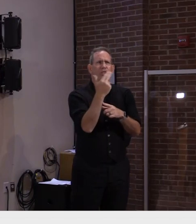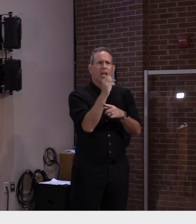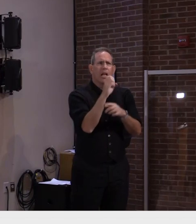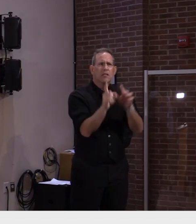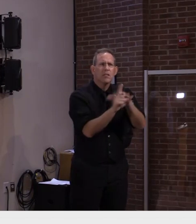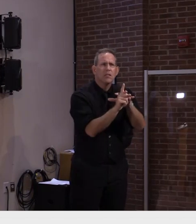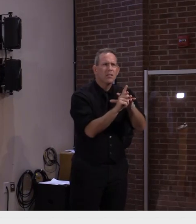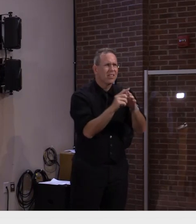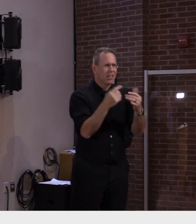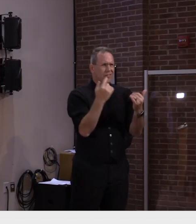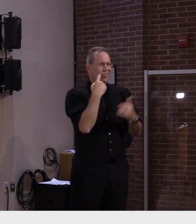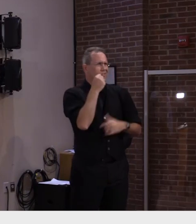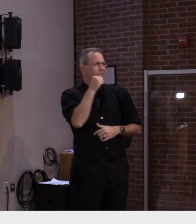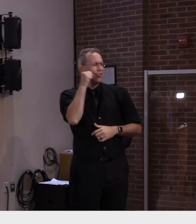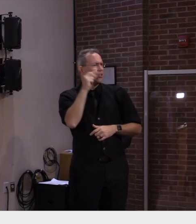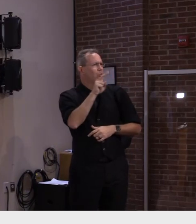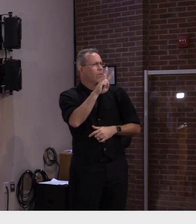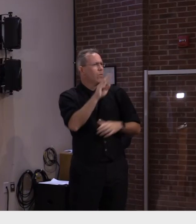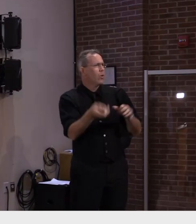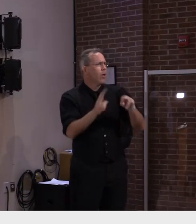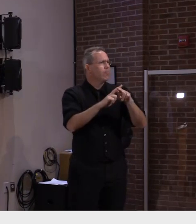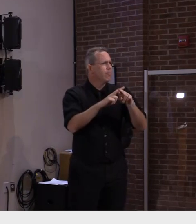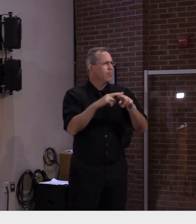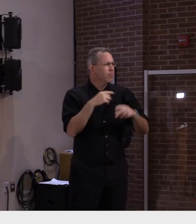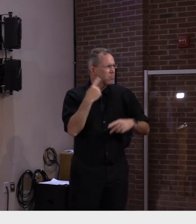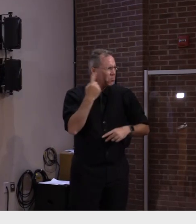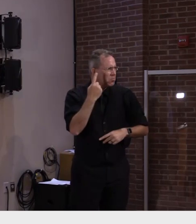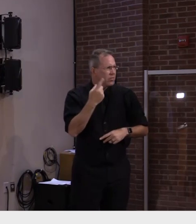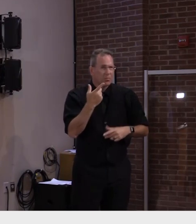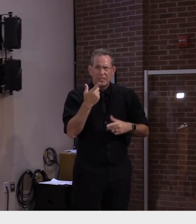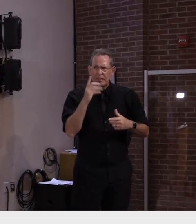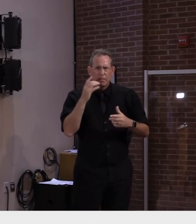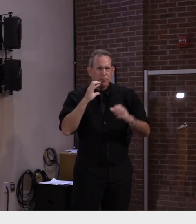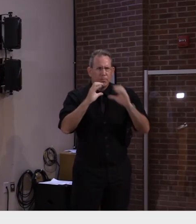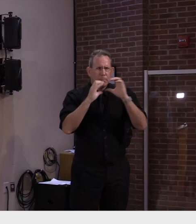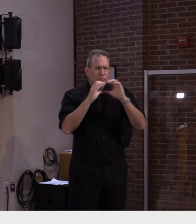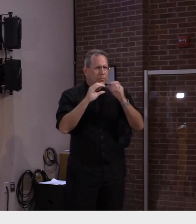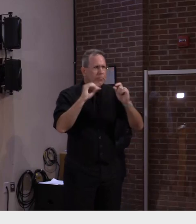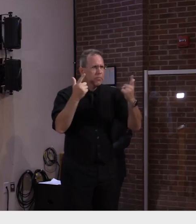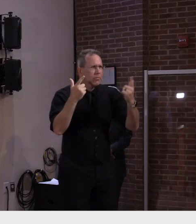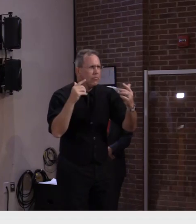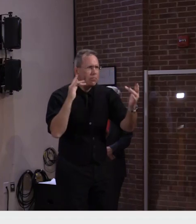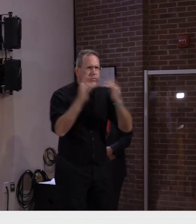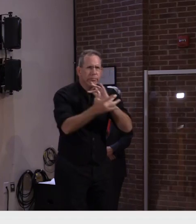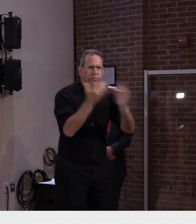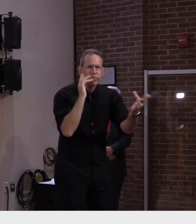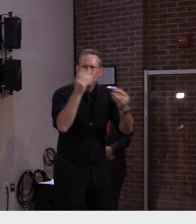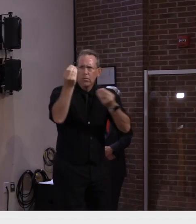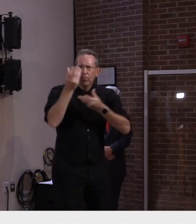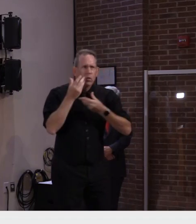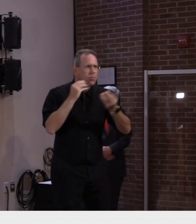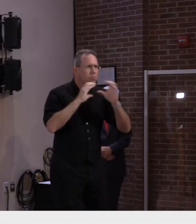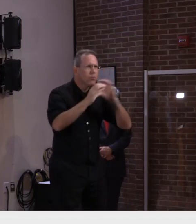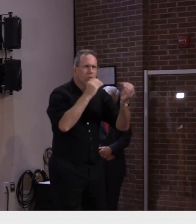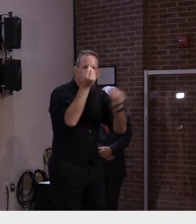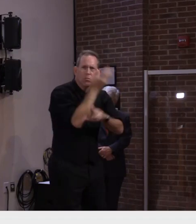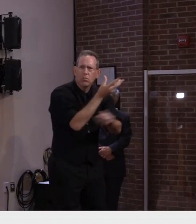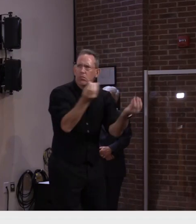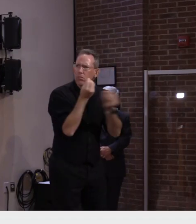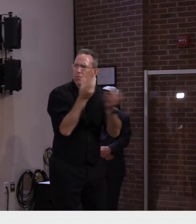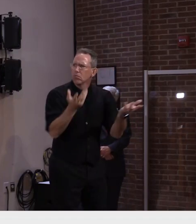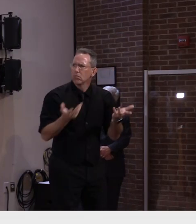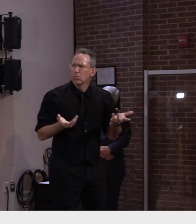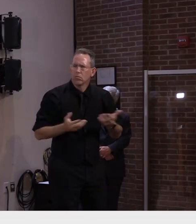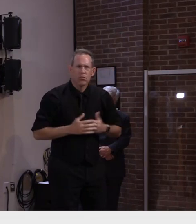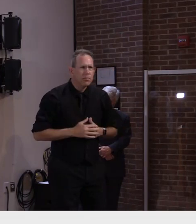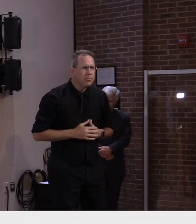they don't seem to have like a point of contact as far as, you know, information flowing from the health department to update them. I realize